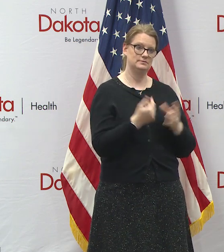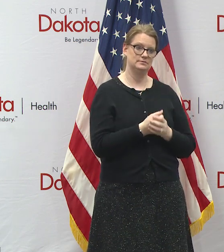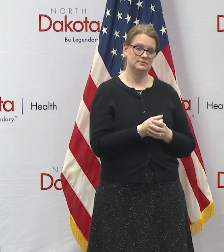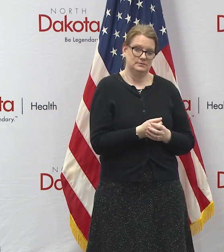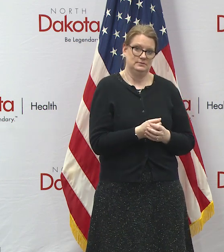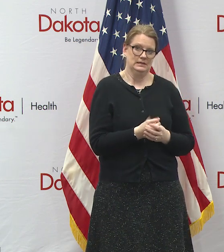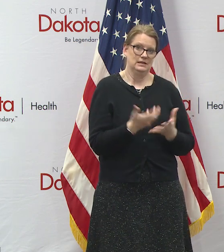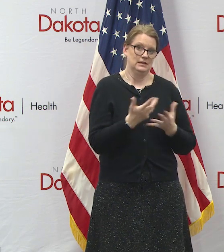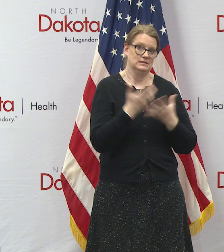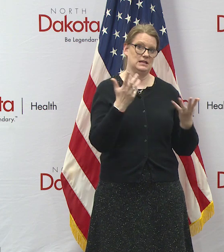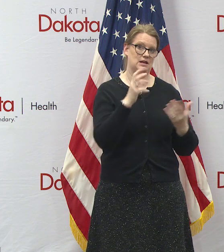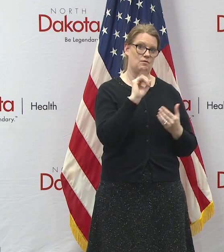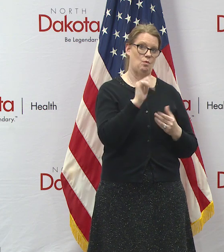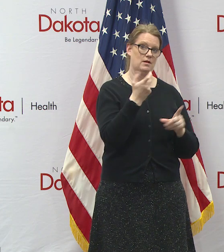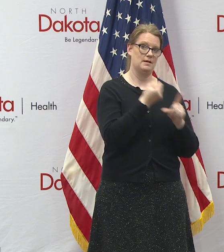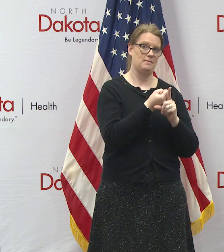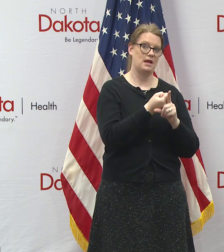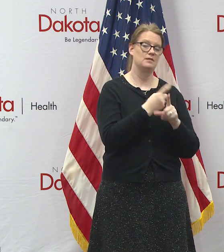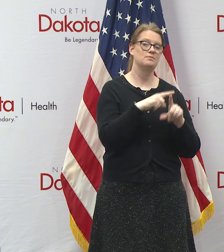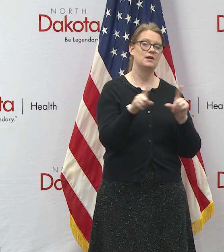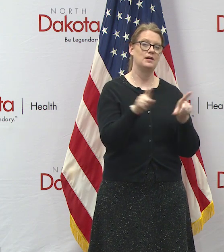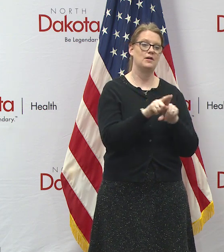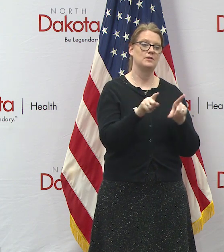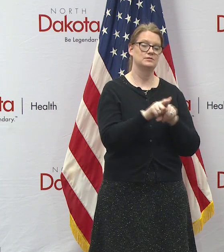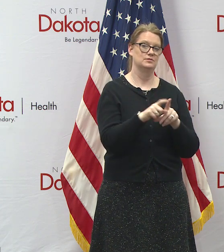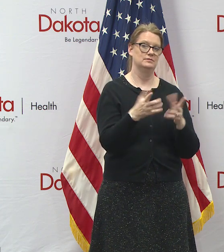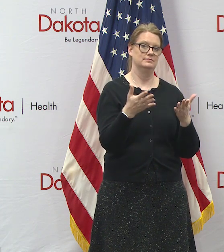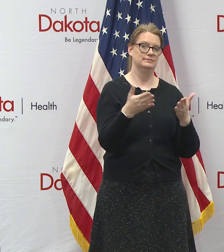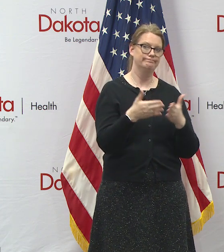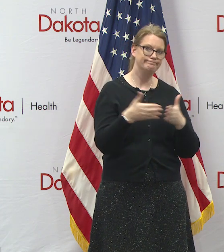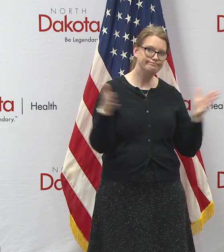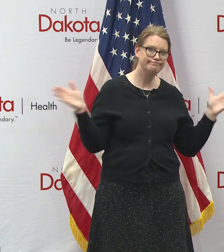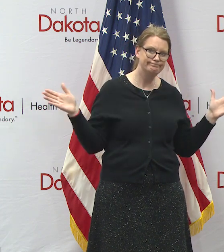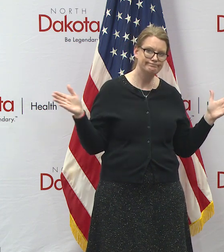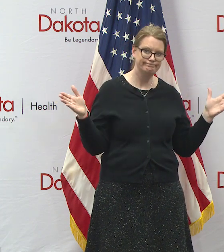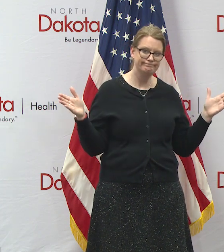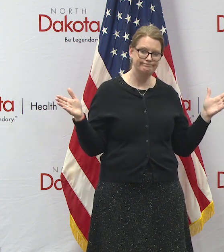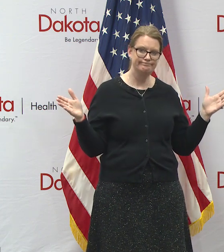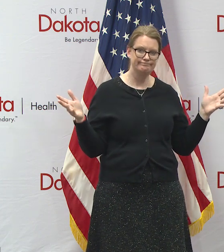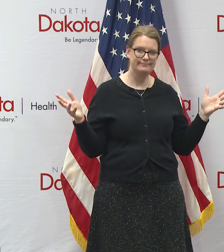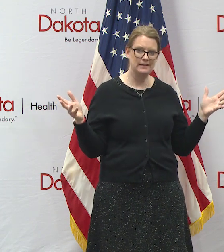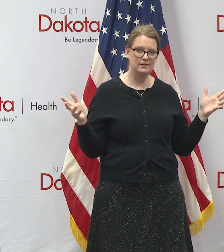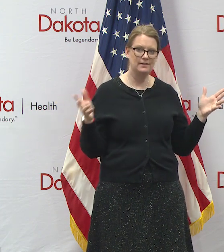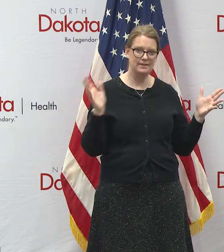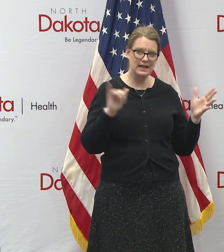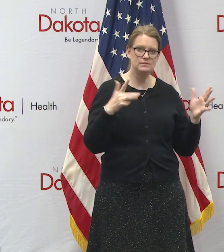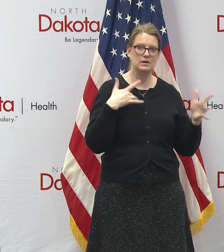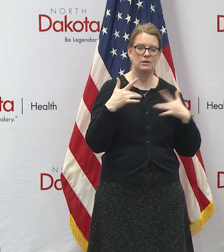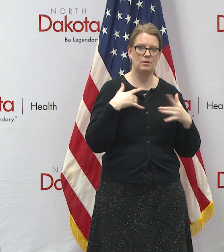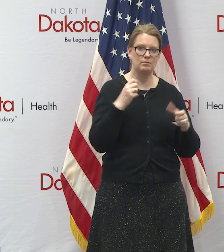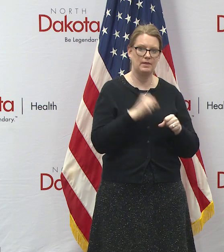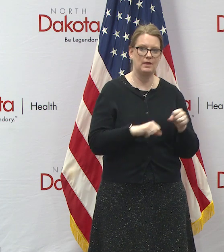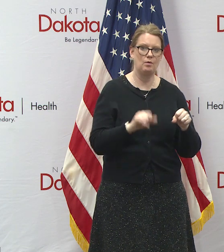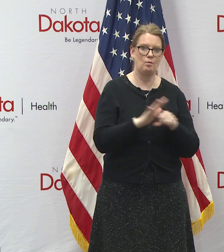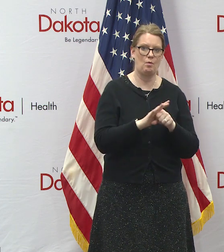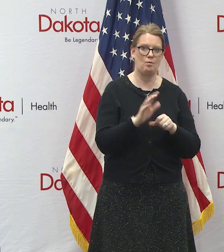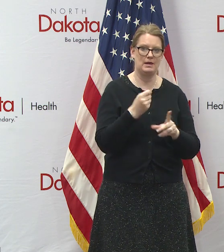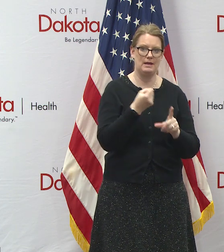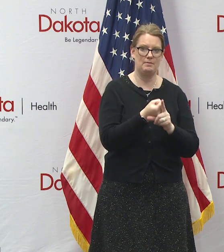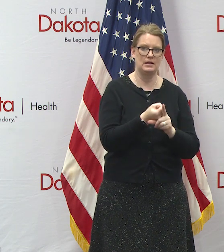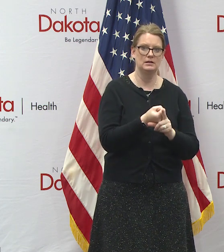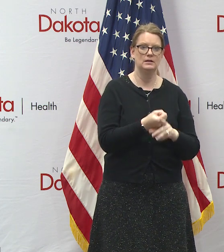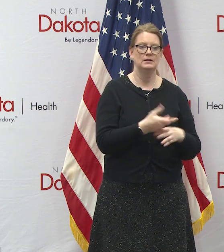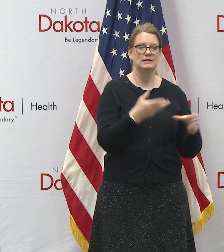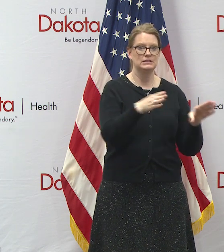has a lot of oil impact but it also has just the general the populace which is what we're so concerned about with the corona impact now the